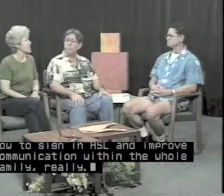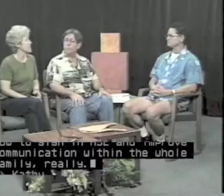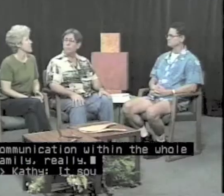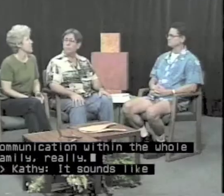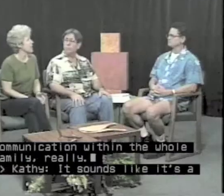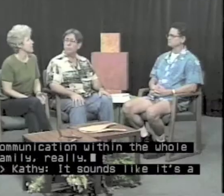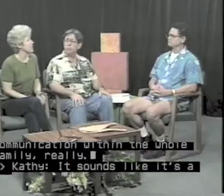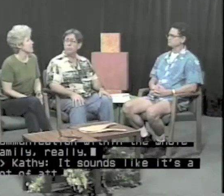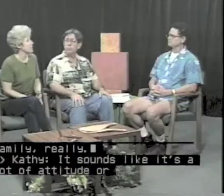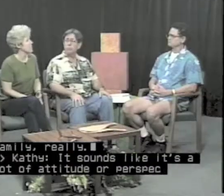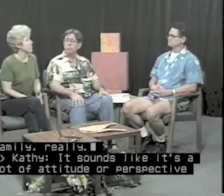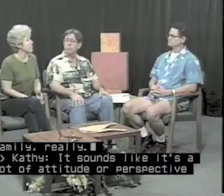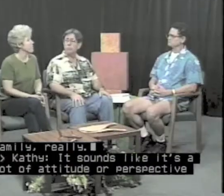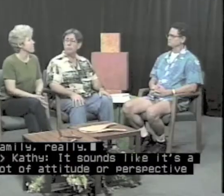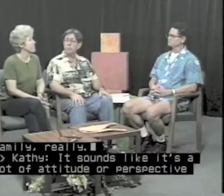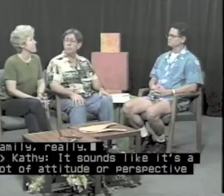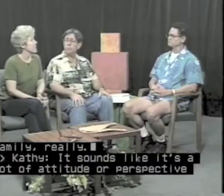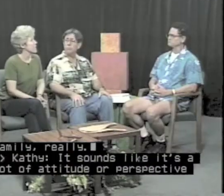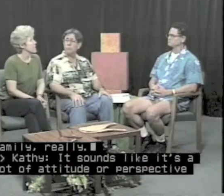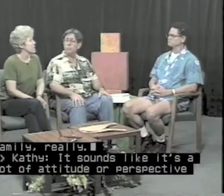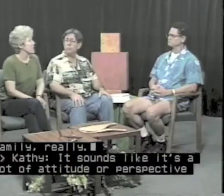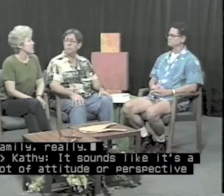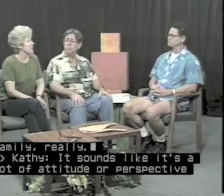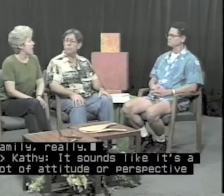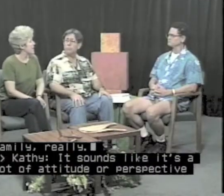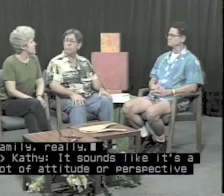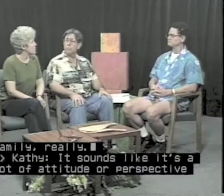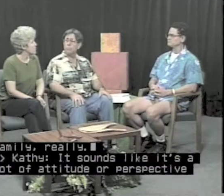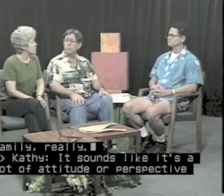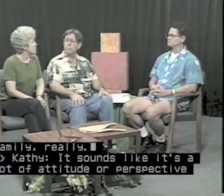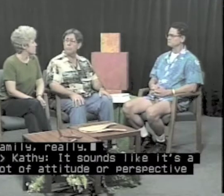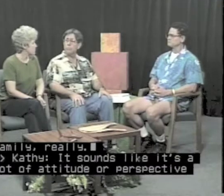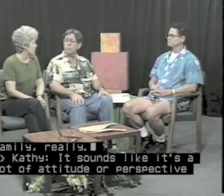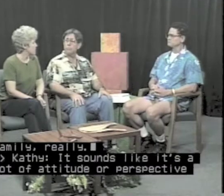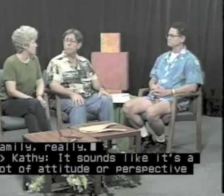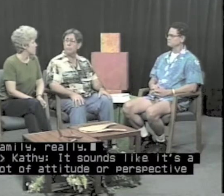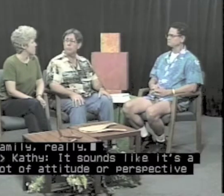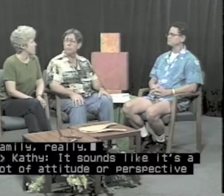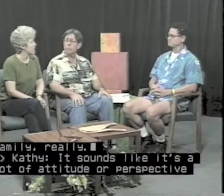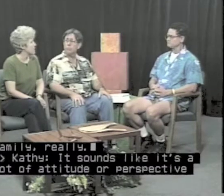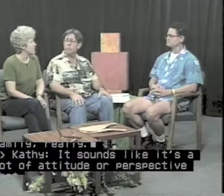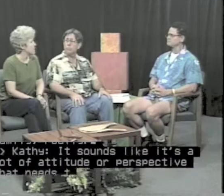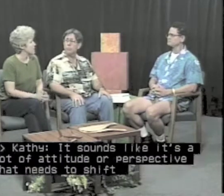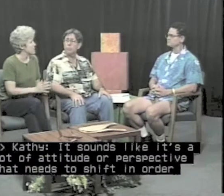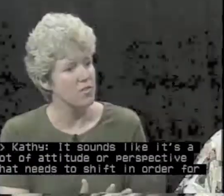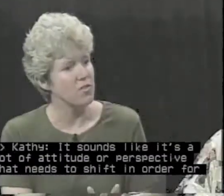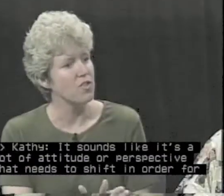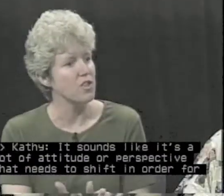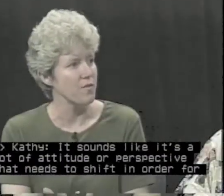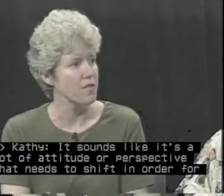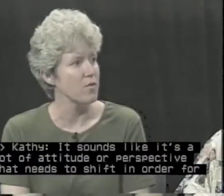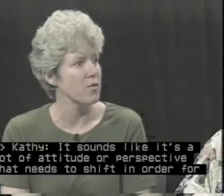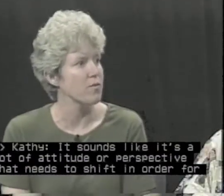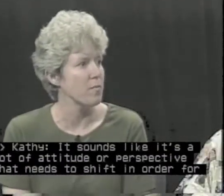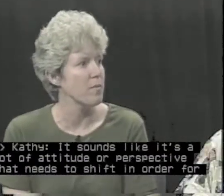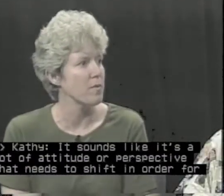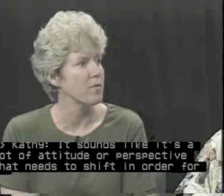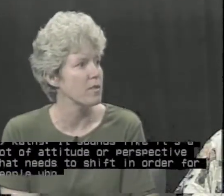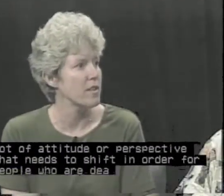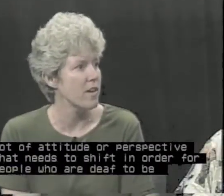like it's a lot of attitude or perspective that needs to shift in order for people who are deaf